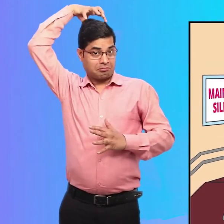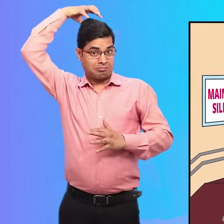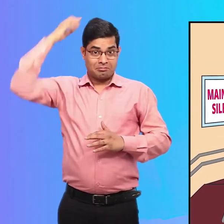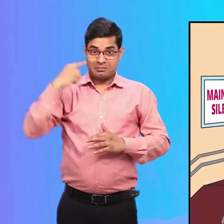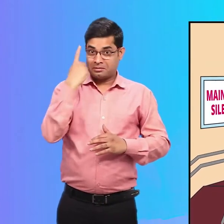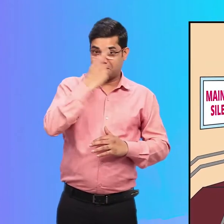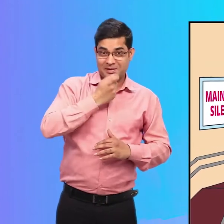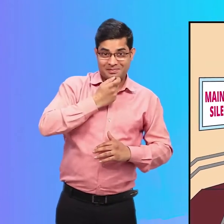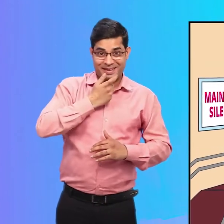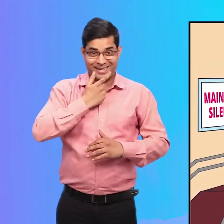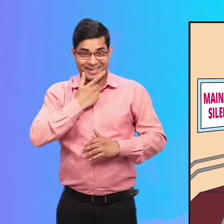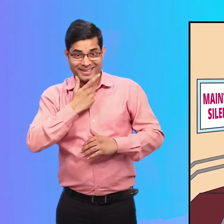children after the vacations.